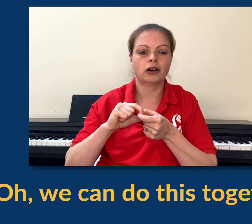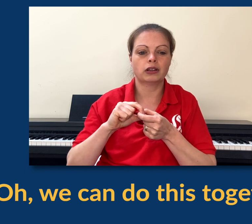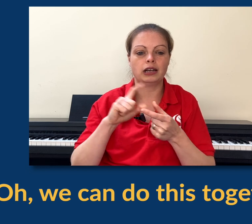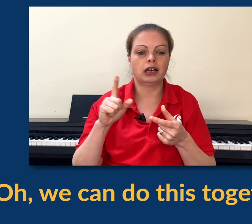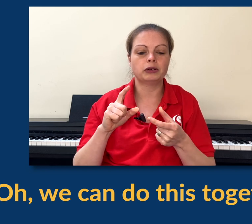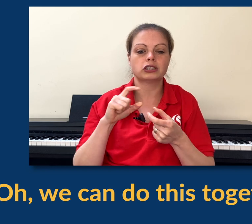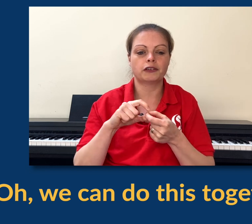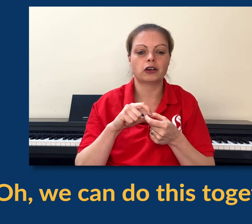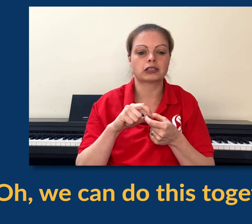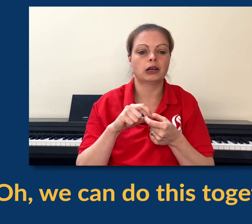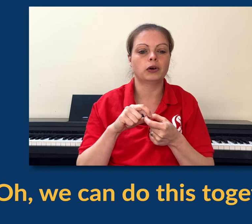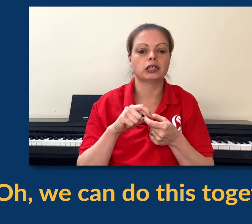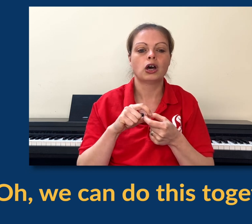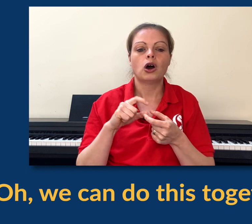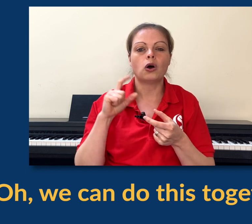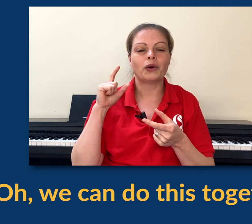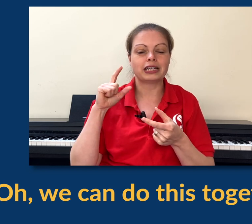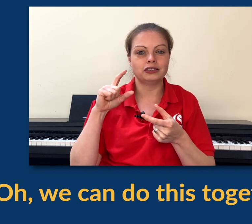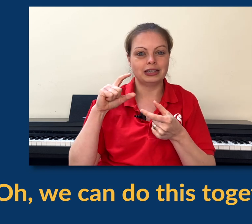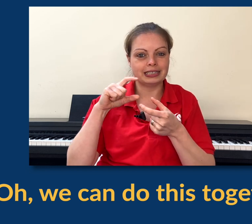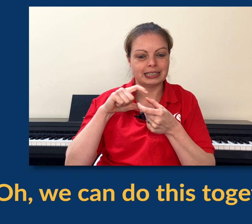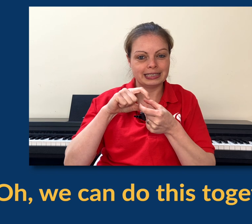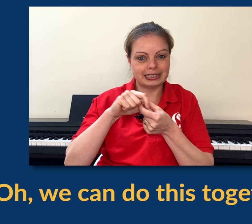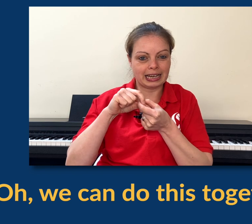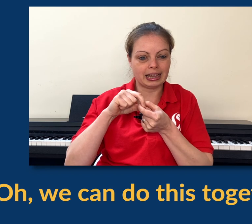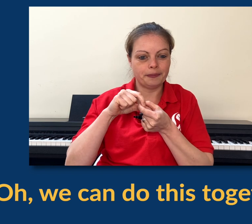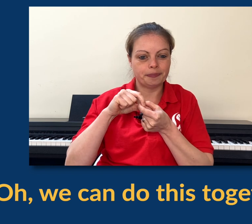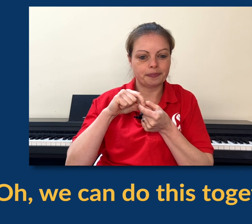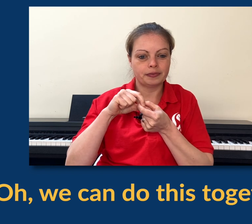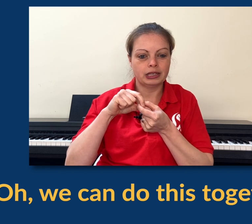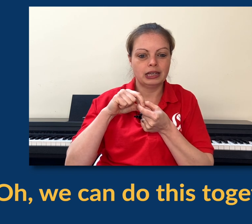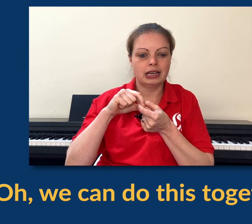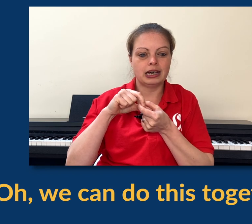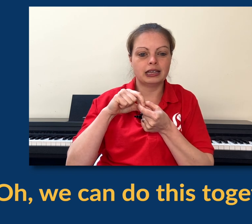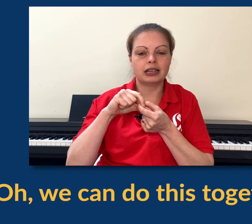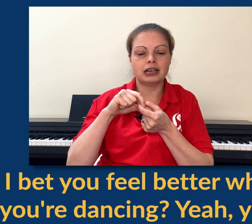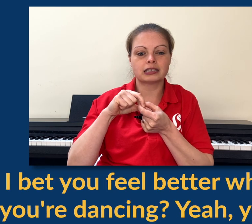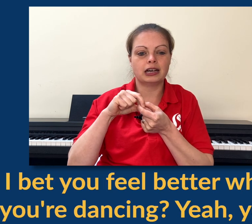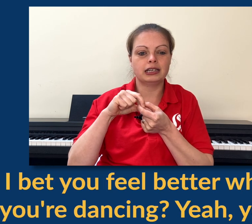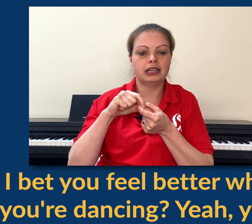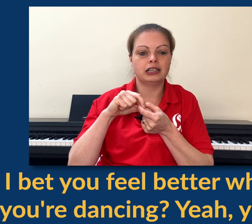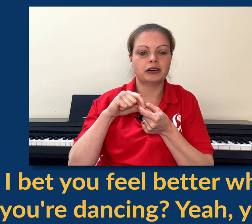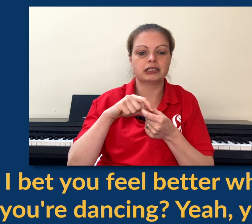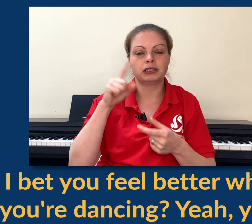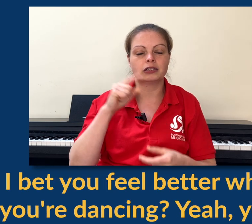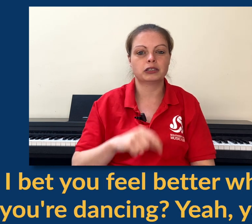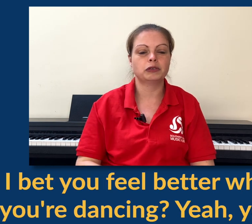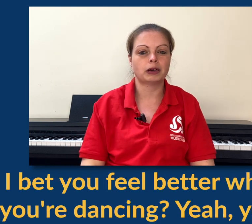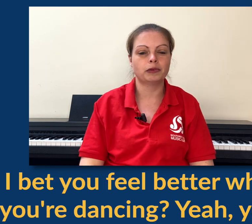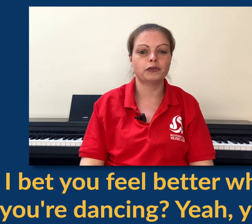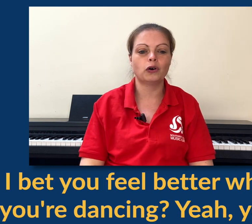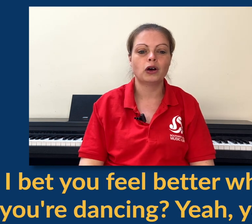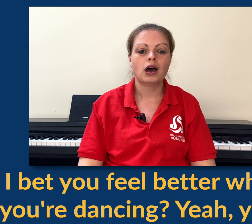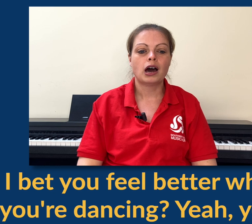So the whole of that line, we're just going to focus on that word, Oh, we can do this together. And then the last line is very similar to the